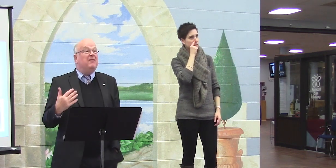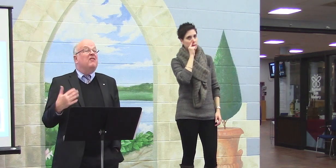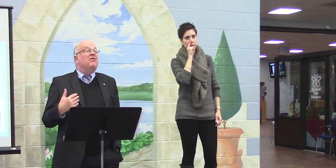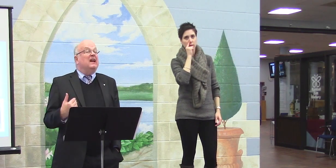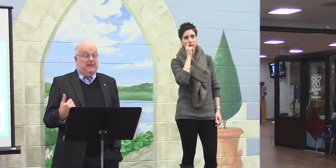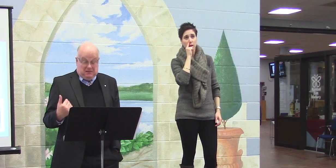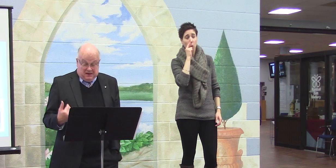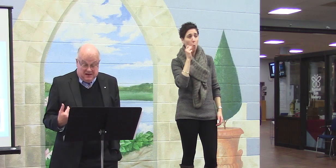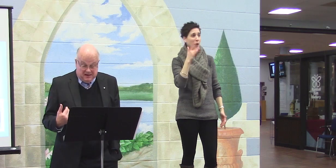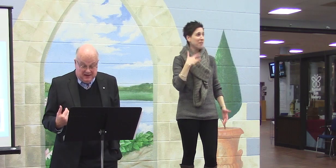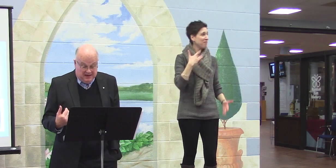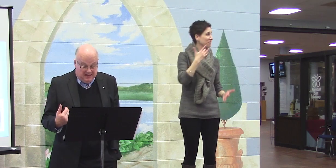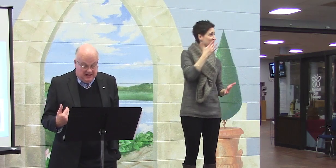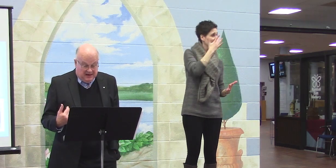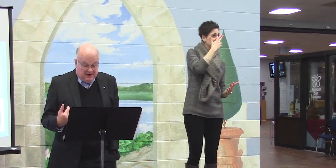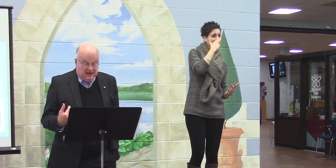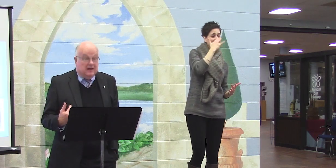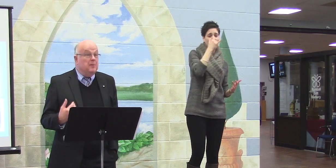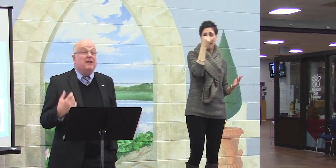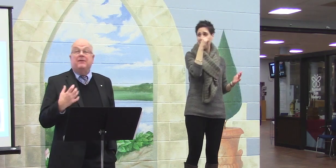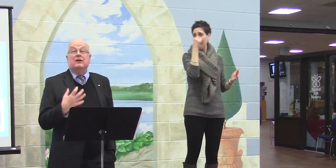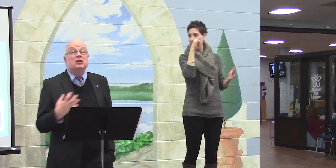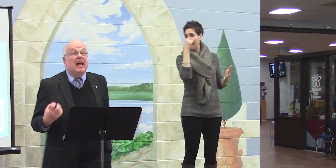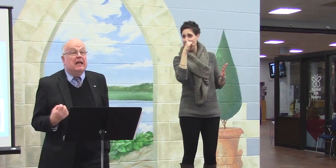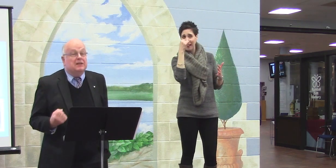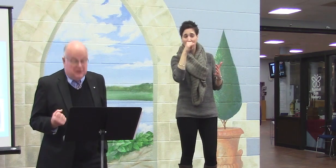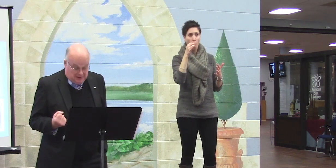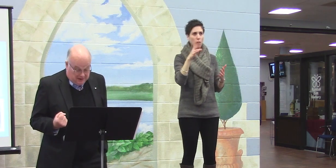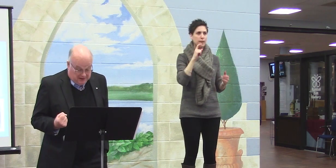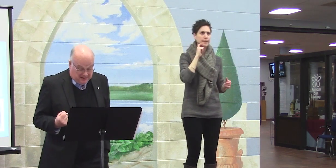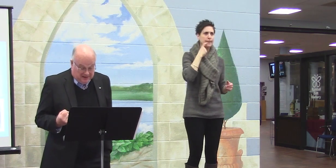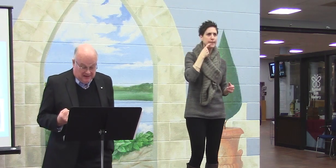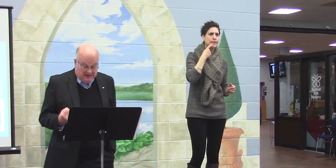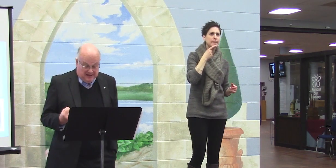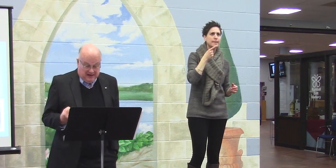You may feel funny. You may feel jealous.